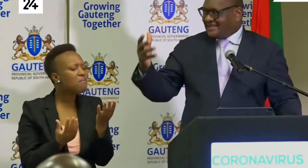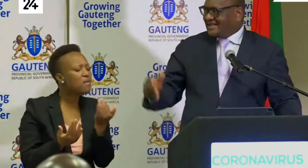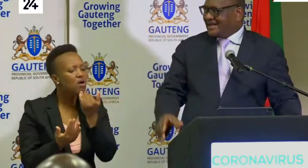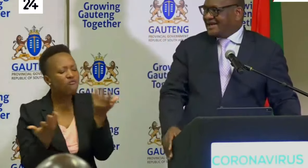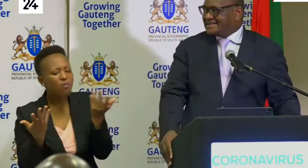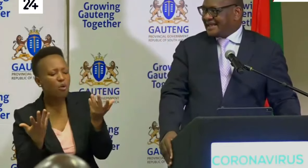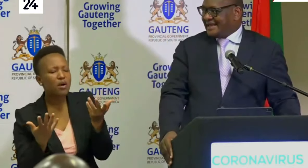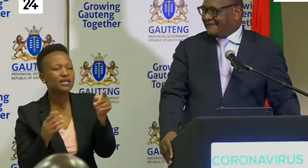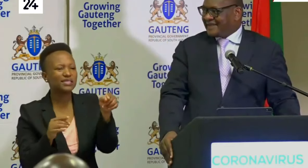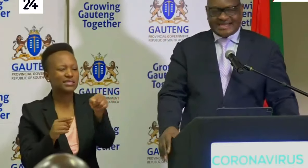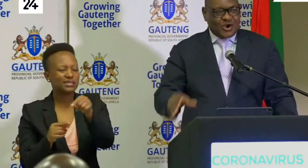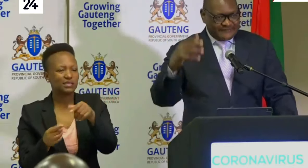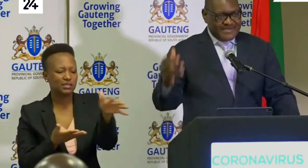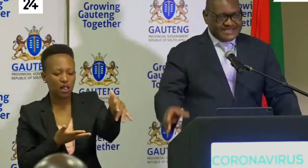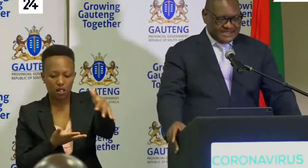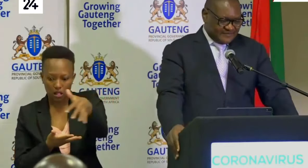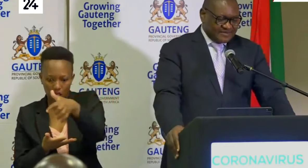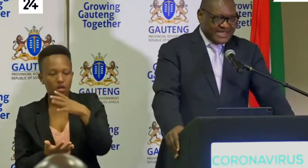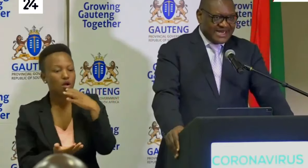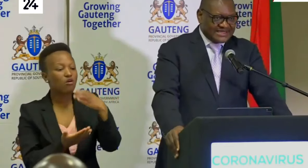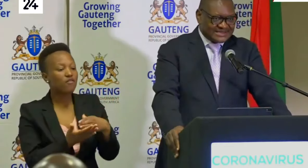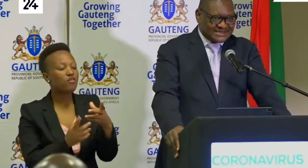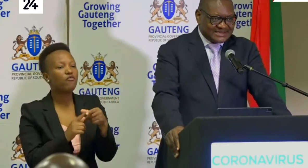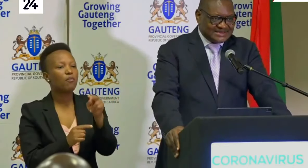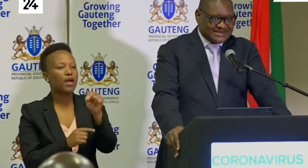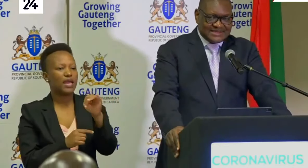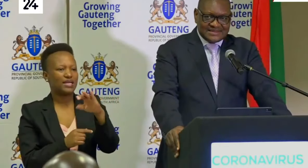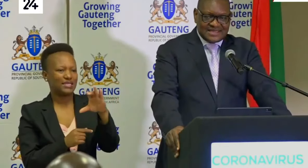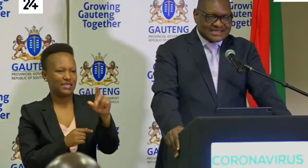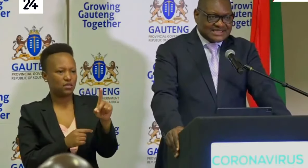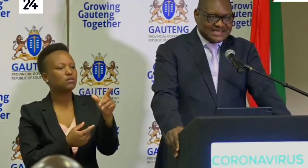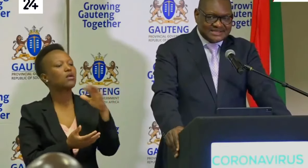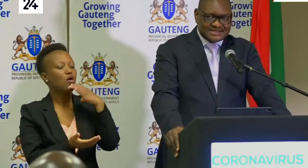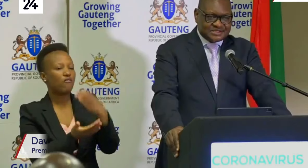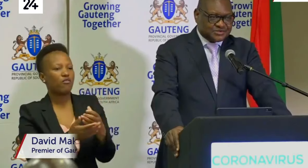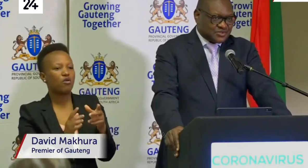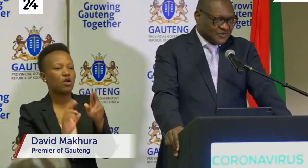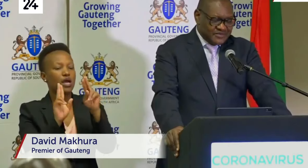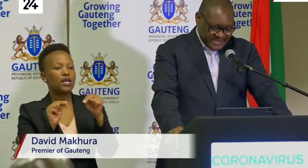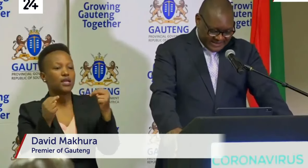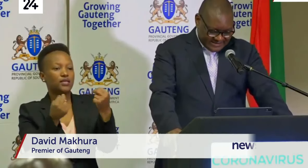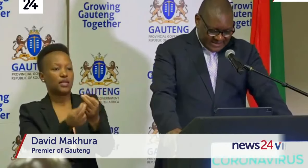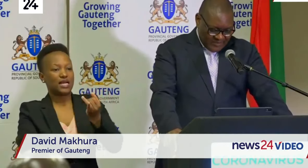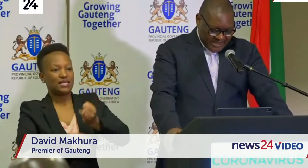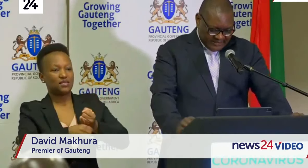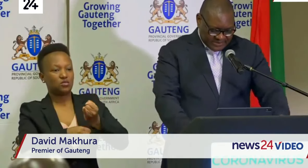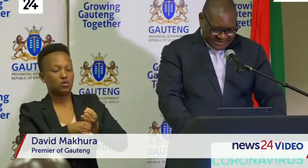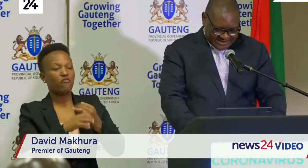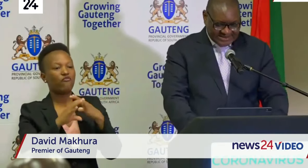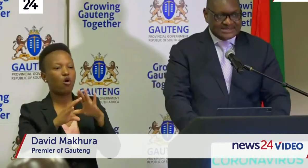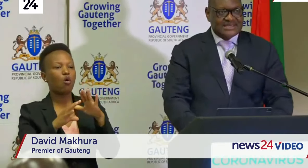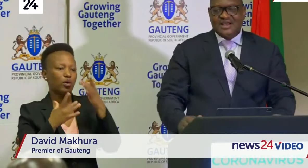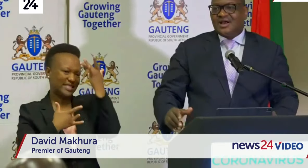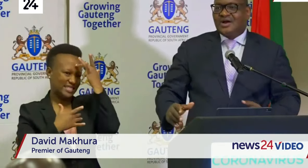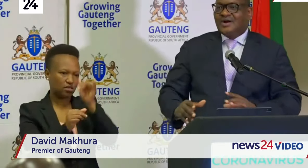and get confirmation from the NICD, the National Institute of Communicable